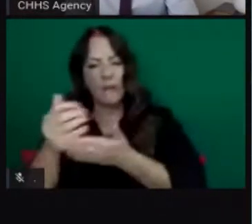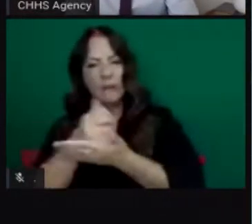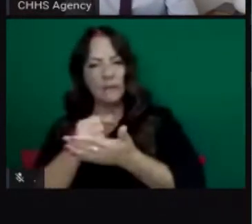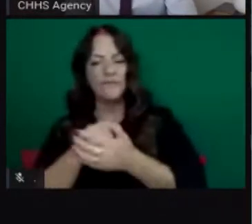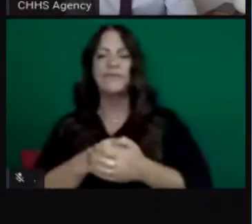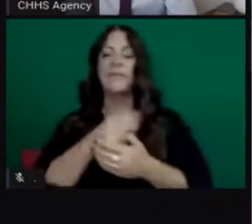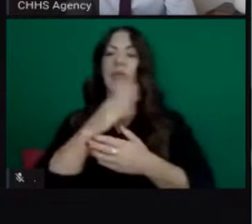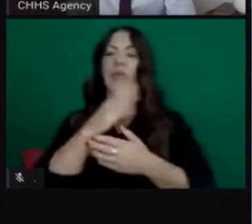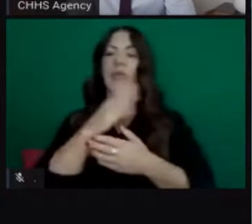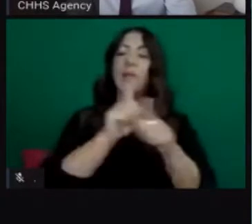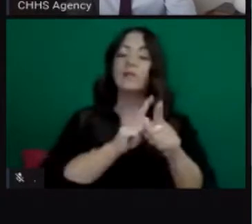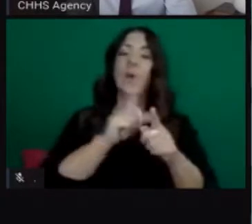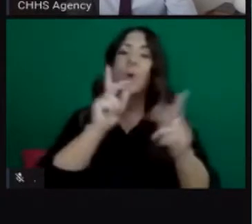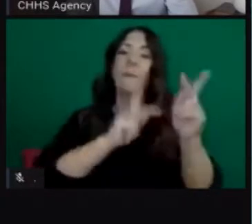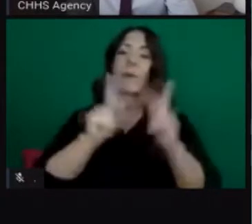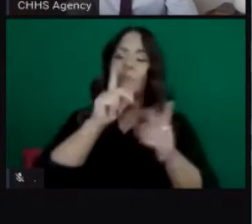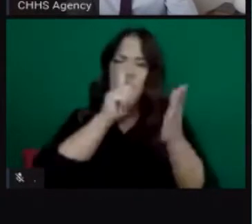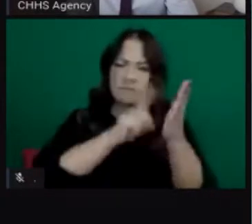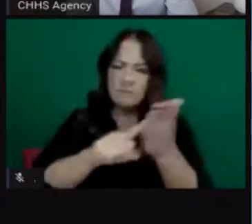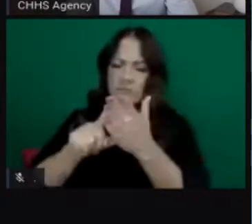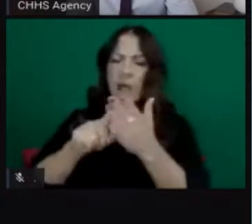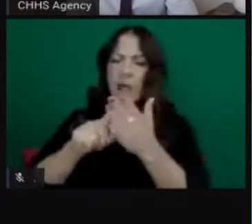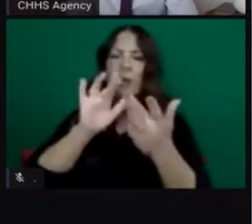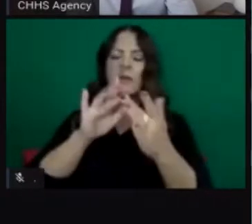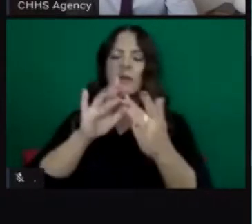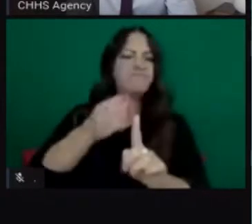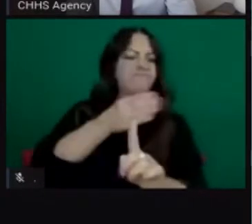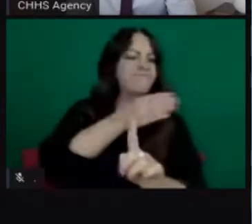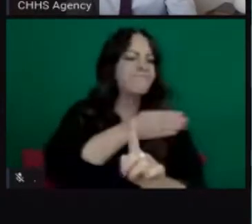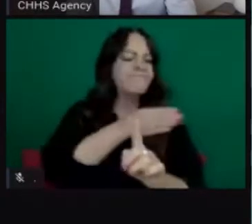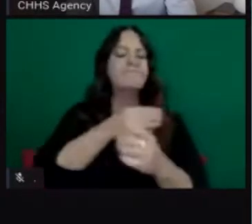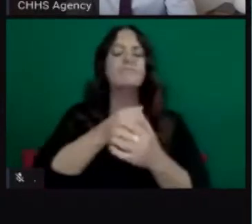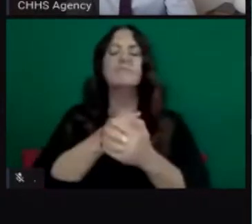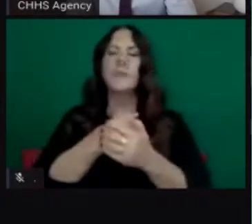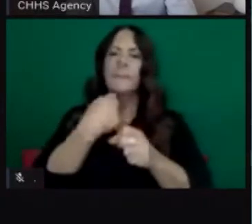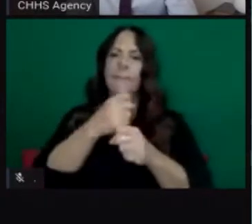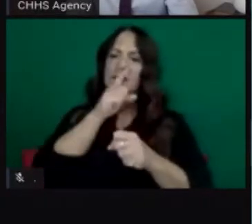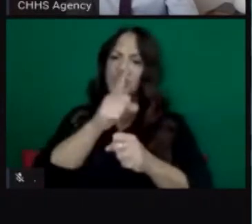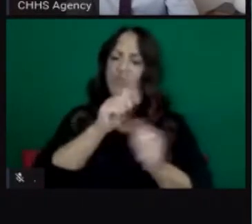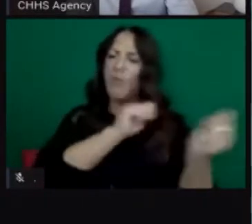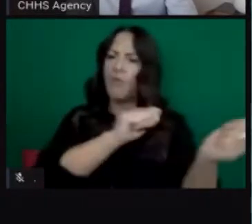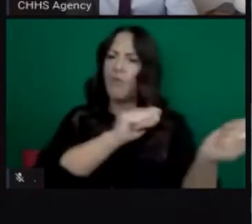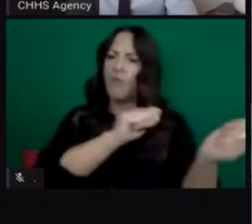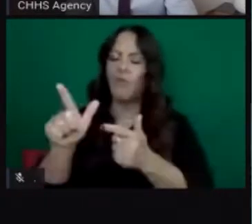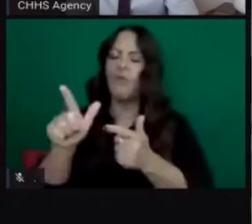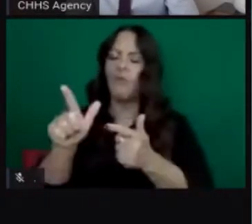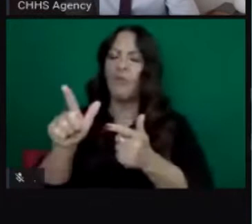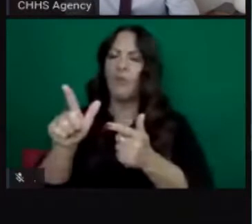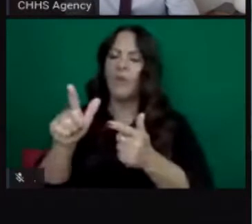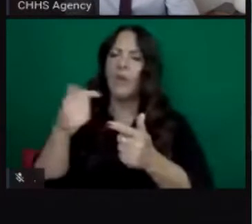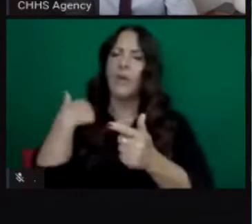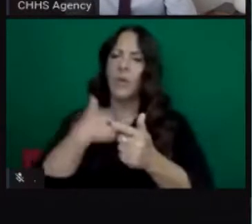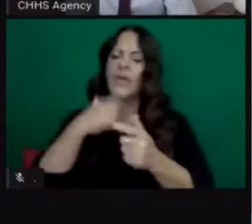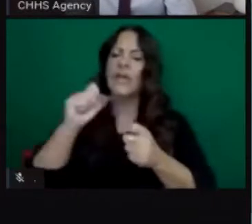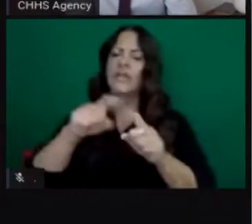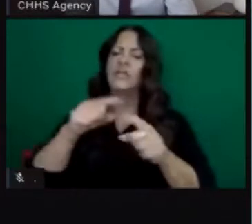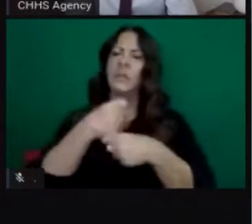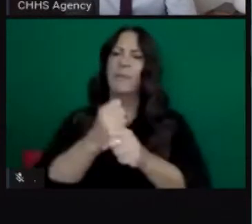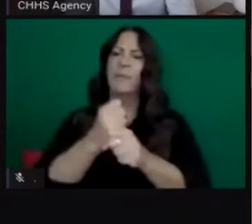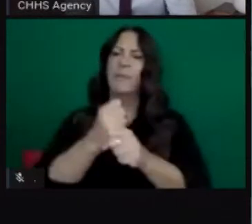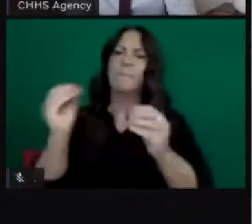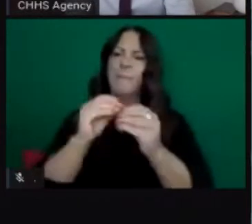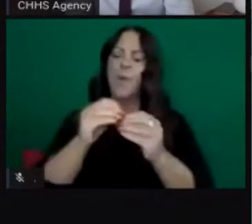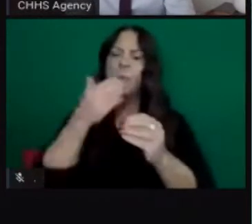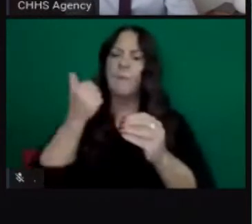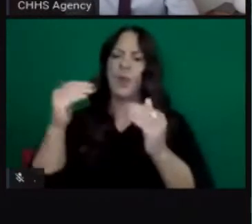isolation in levels that we don't have today all in order to close that gap and allow